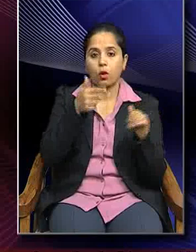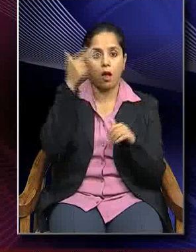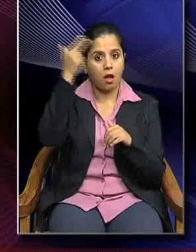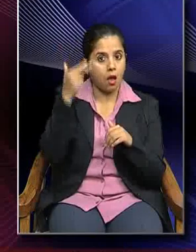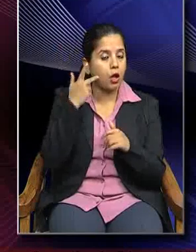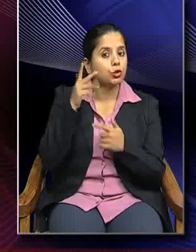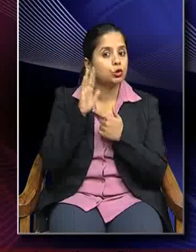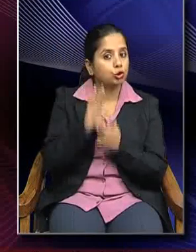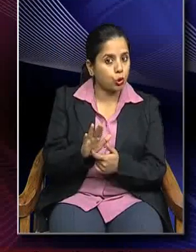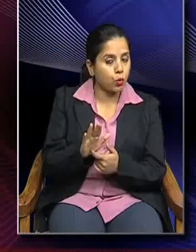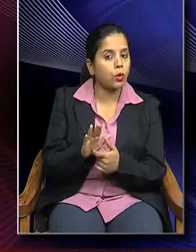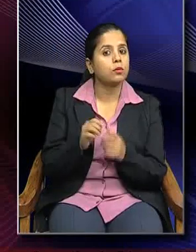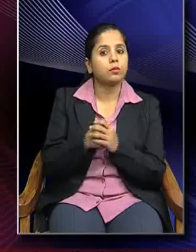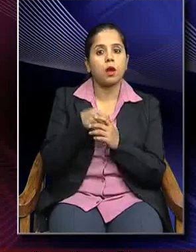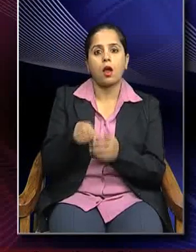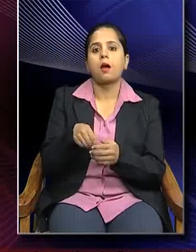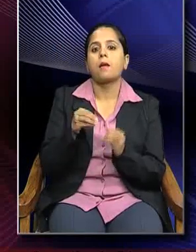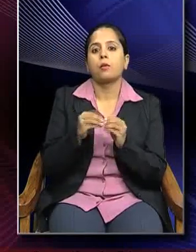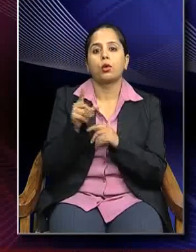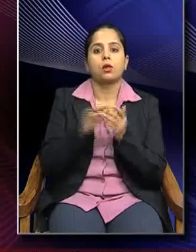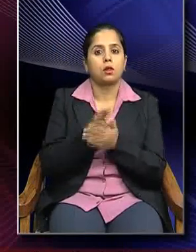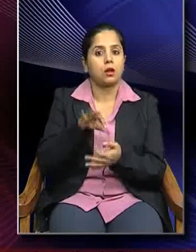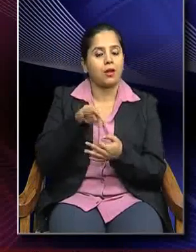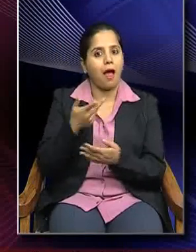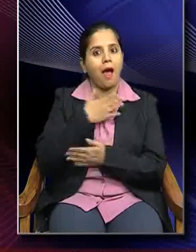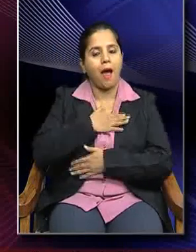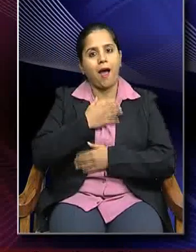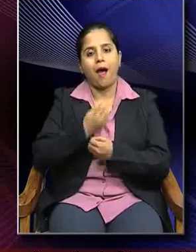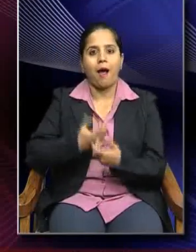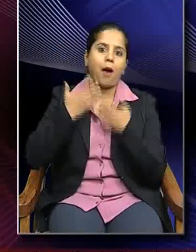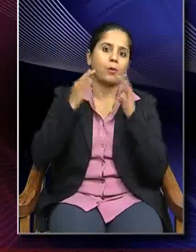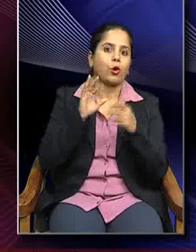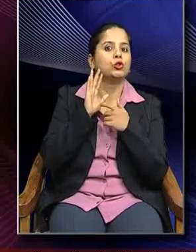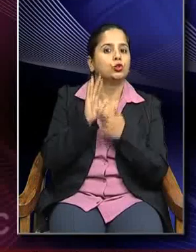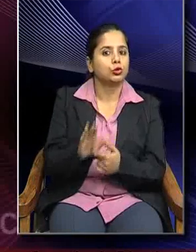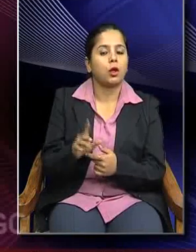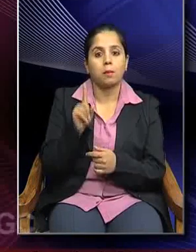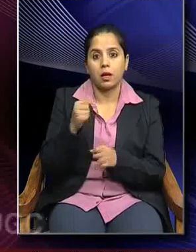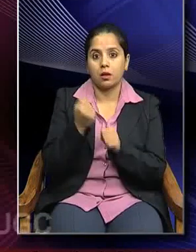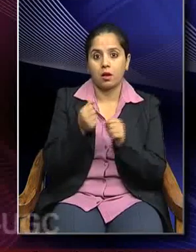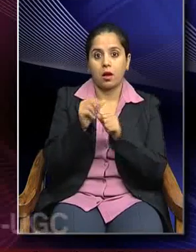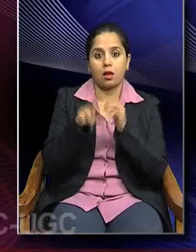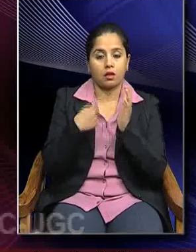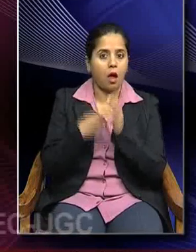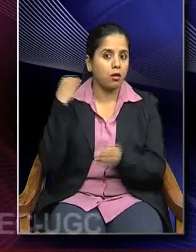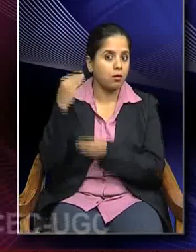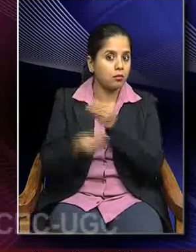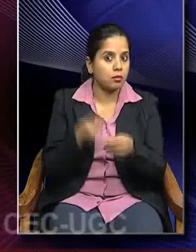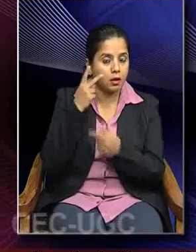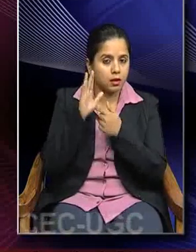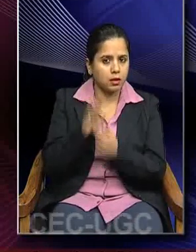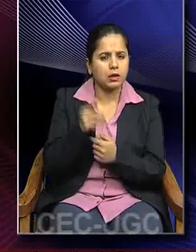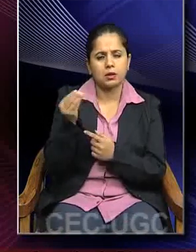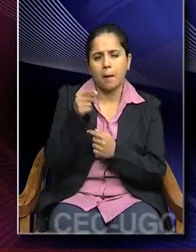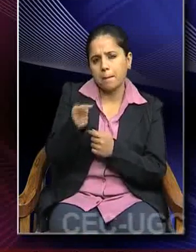represents the Buddha as joyful, but in Gandhar tradition, it is a little